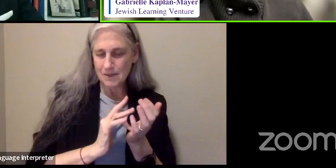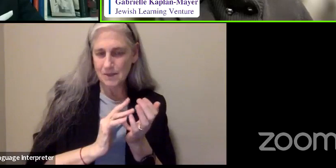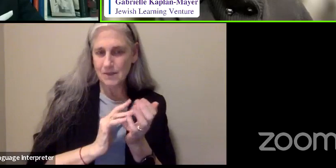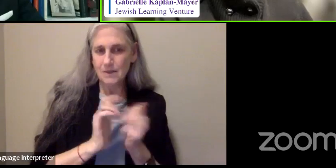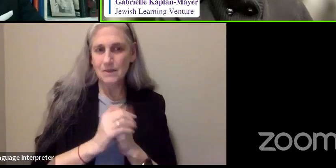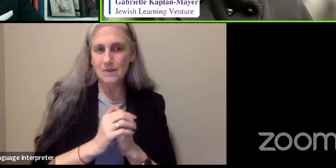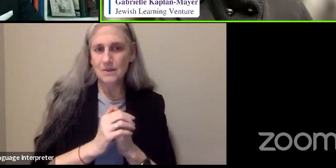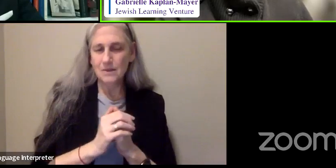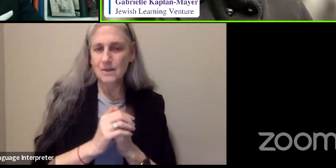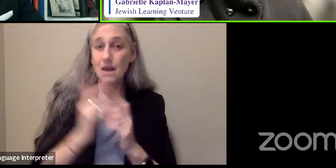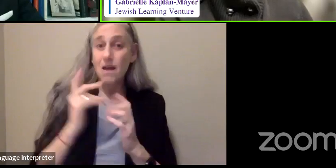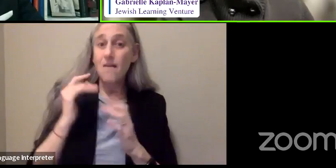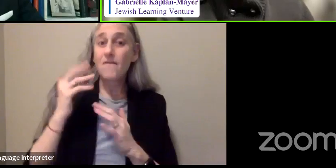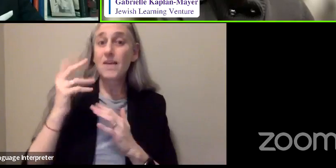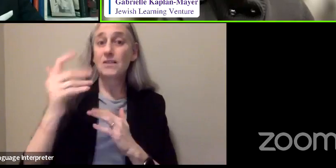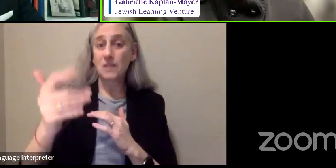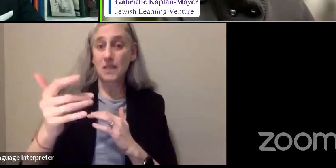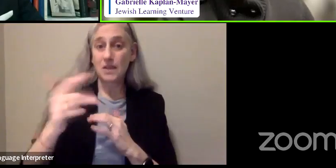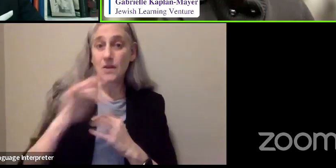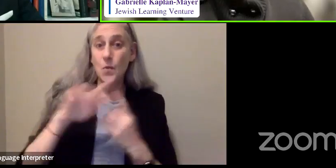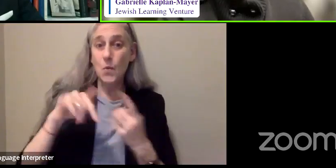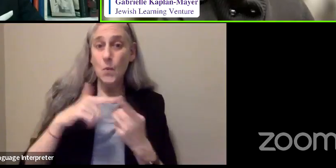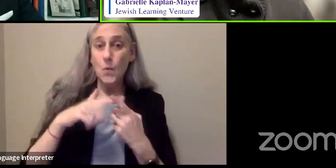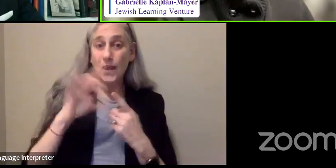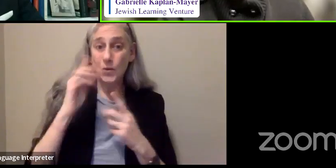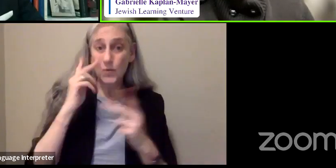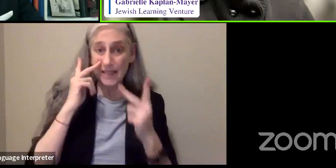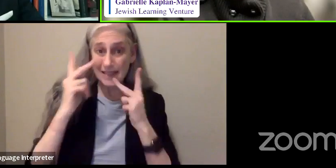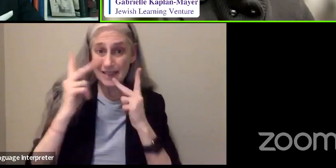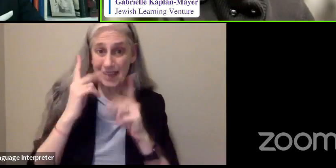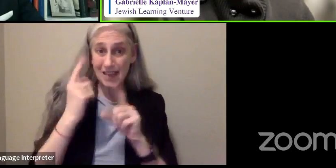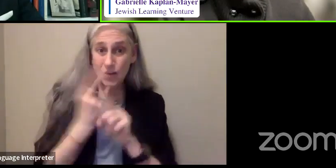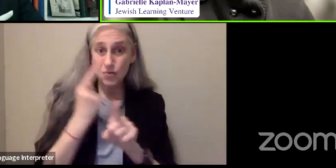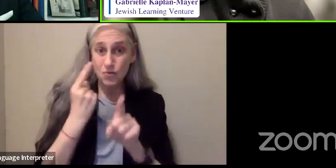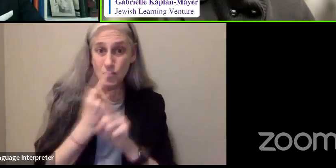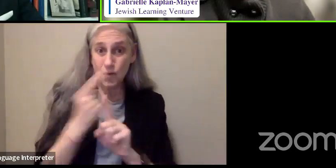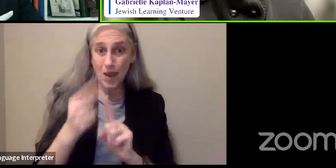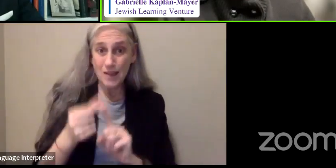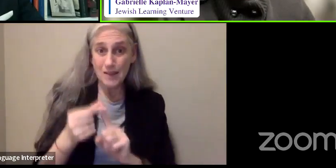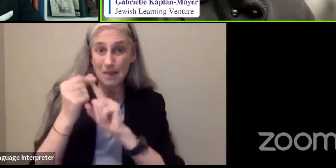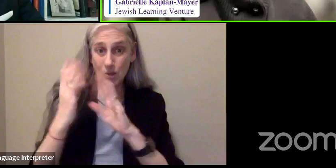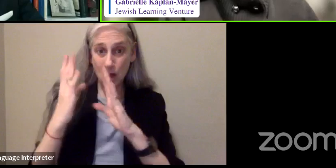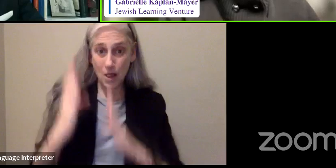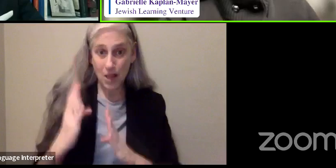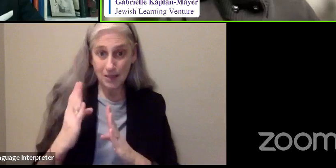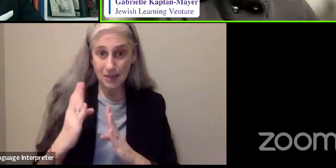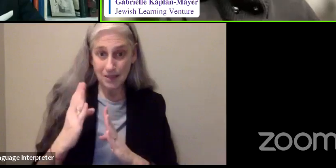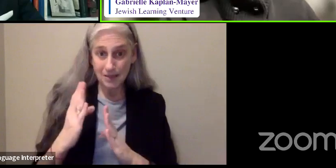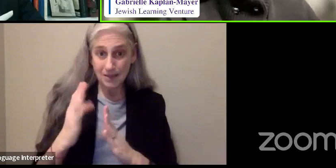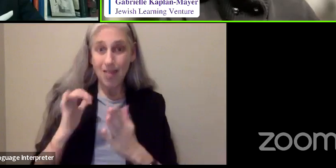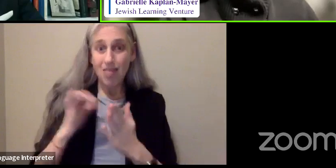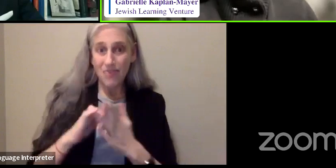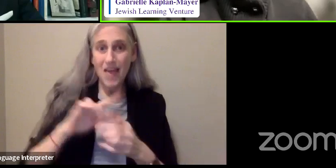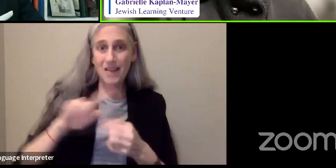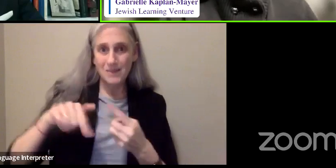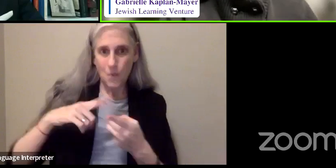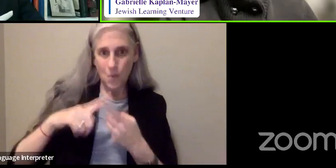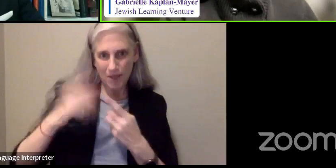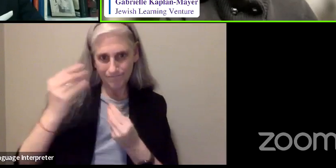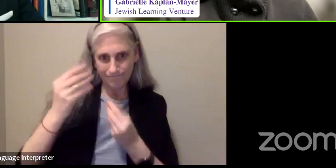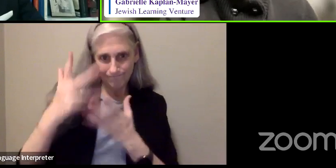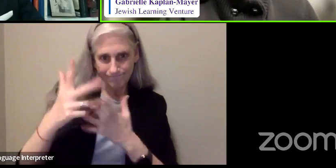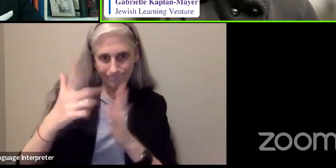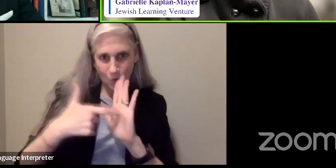eventually, when you did see the correct specialist, that's when he said you would you would need